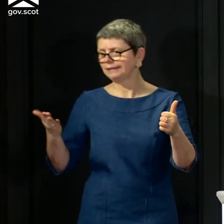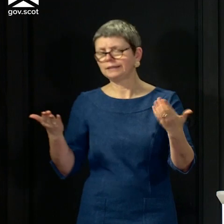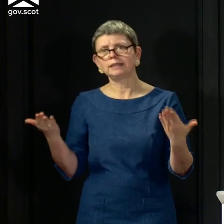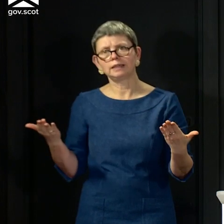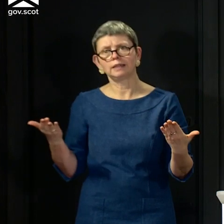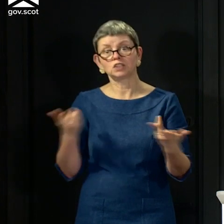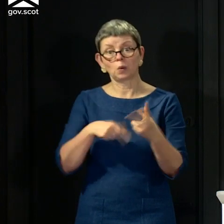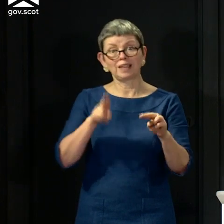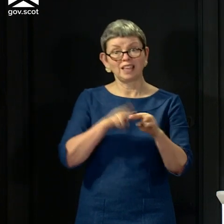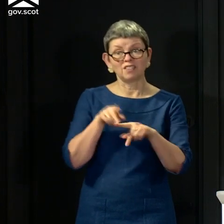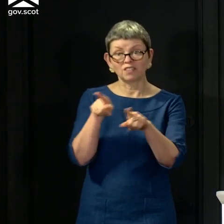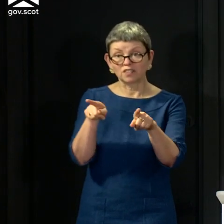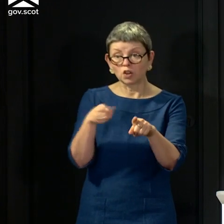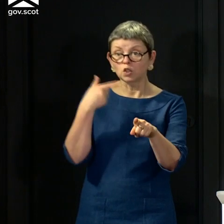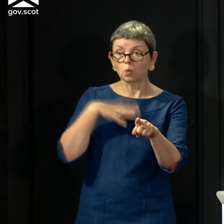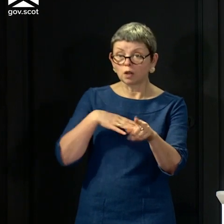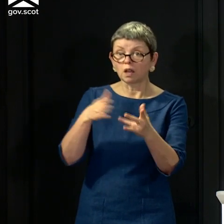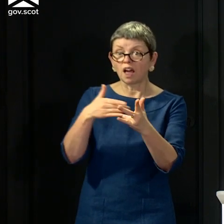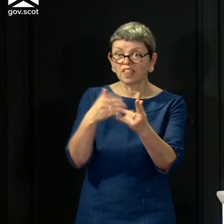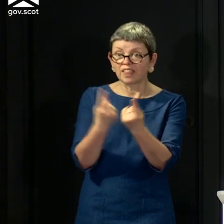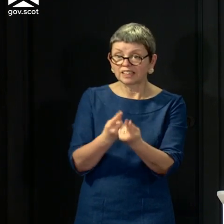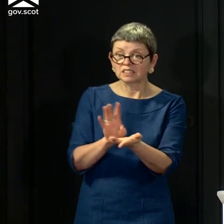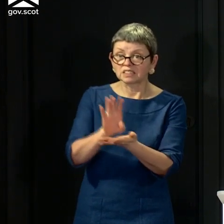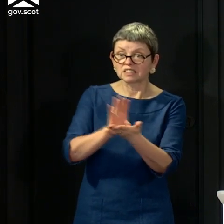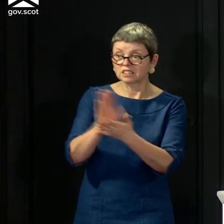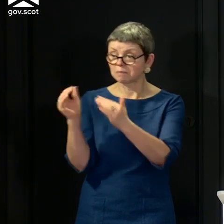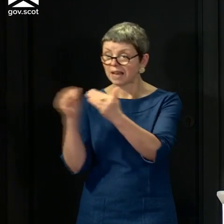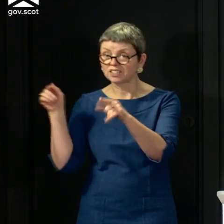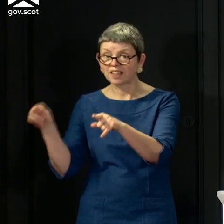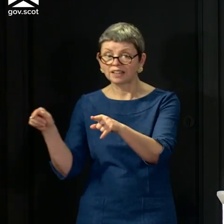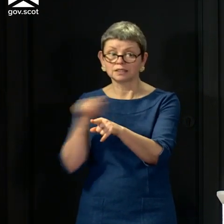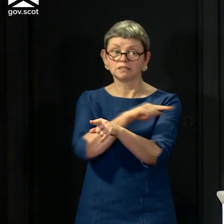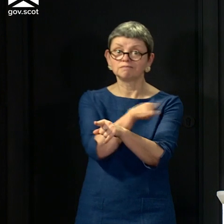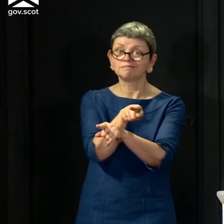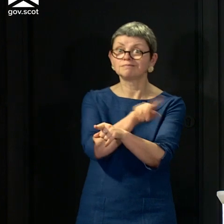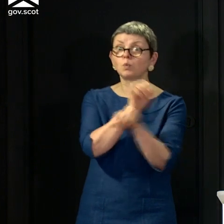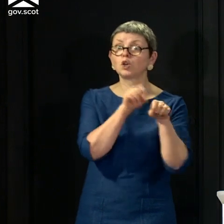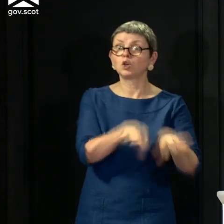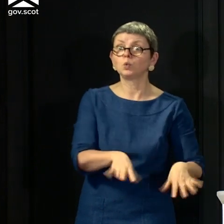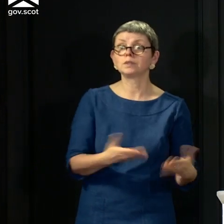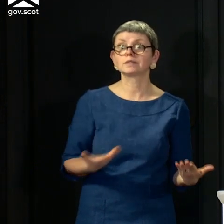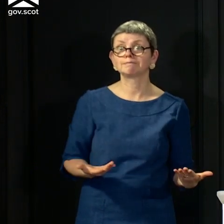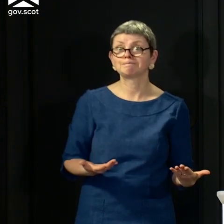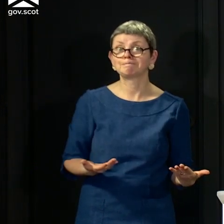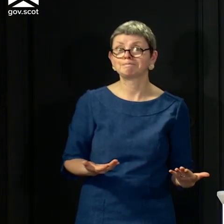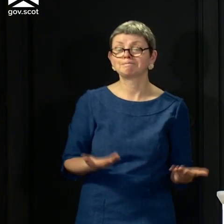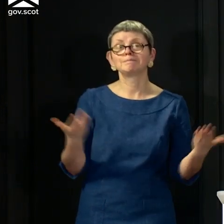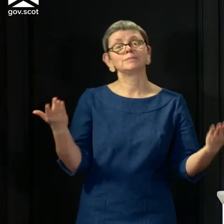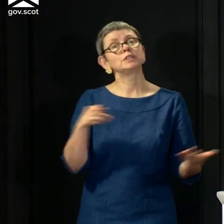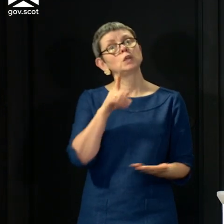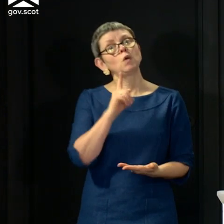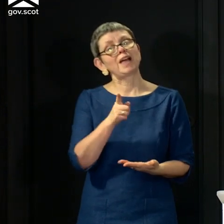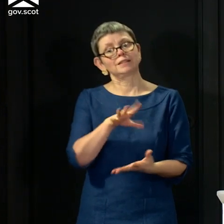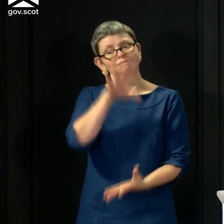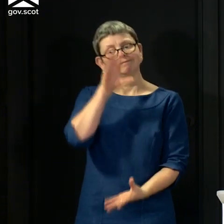lot of support away from businesses that are getting it in Scotland that wouldn't get it in those circumstances. But that concludes our questions today. Can